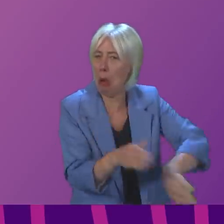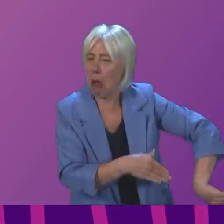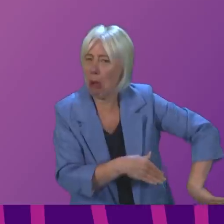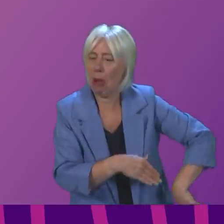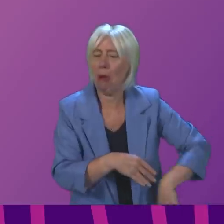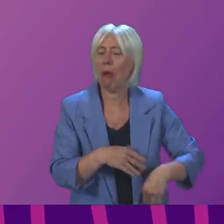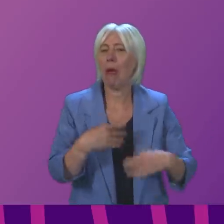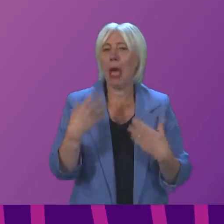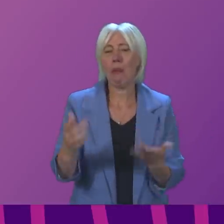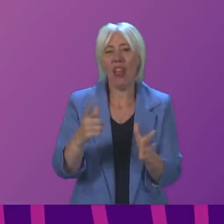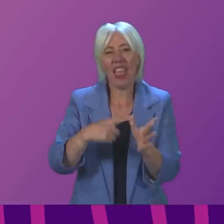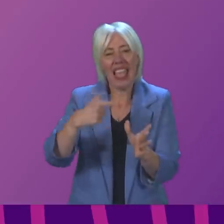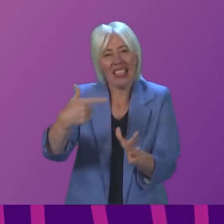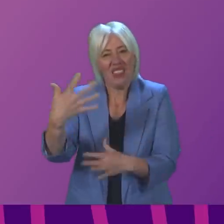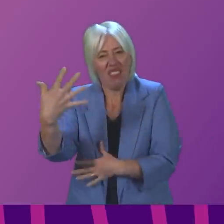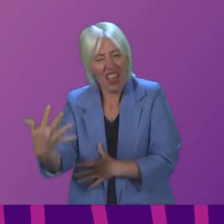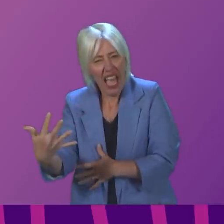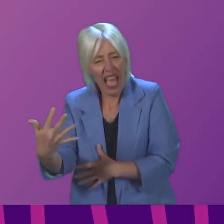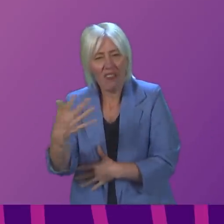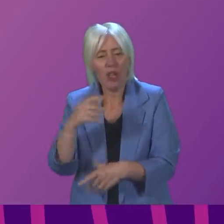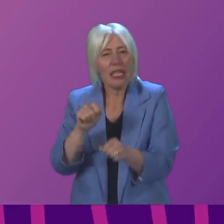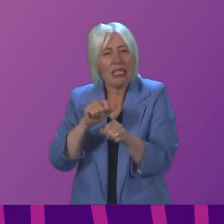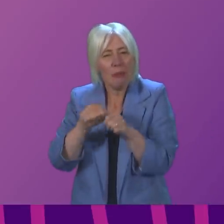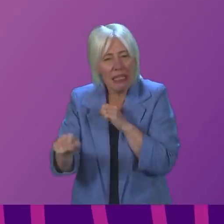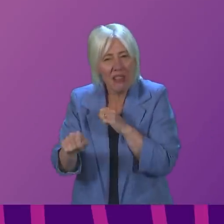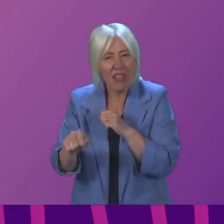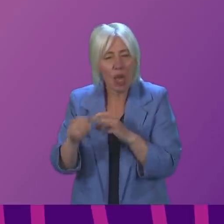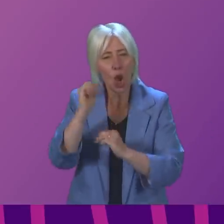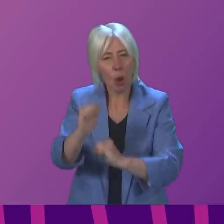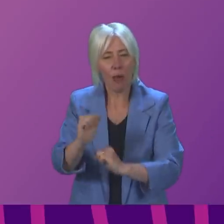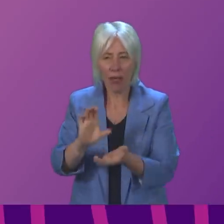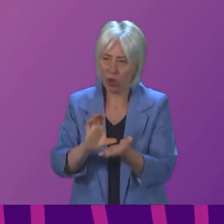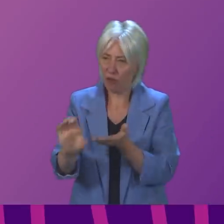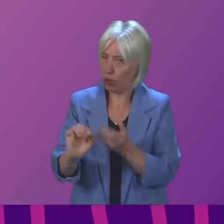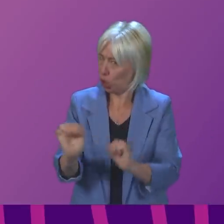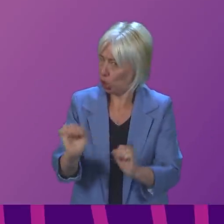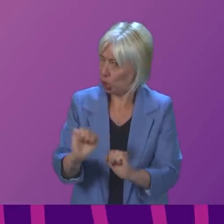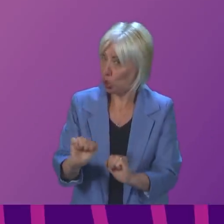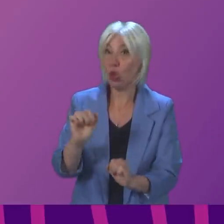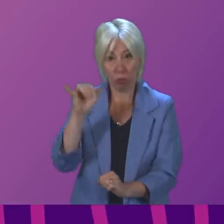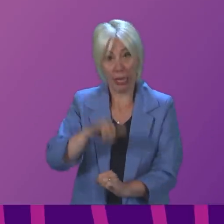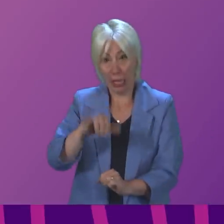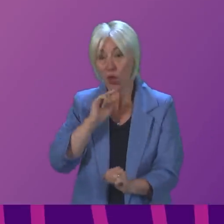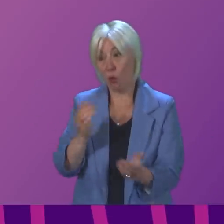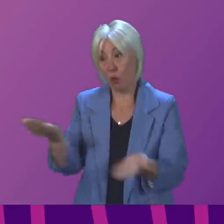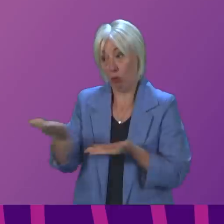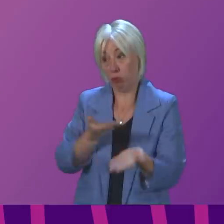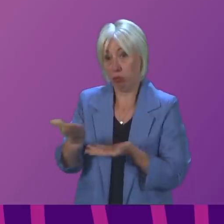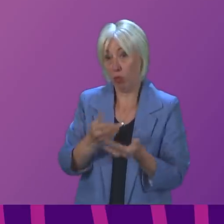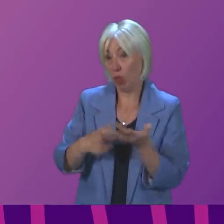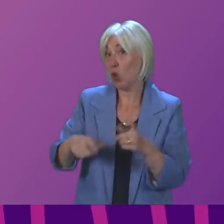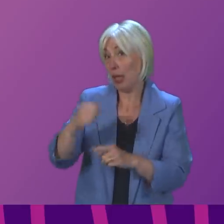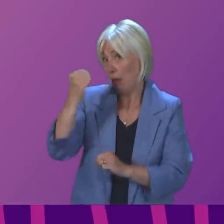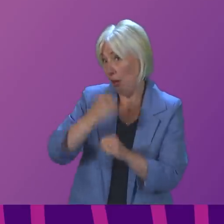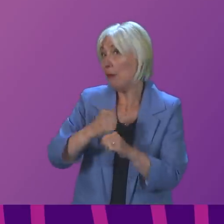A75, there's no specific commitment to funding in that. So yes, we will discuss that. But a really